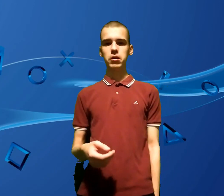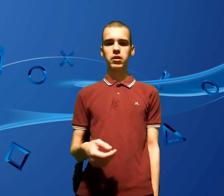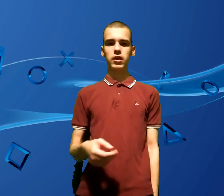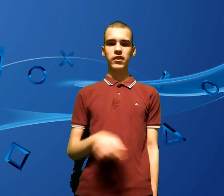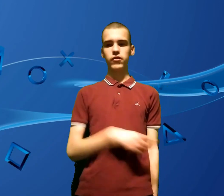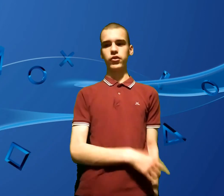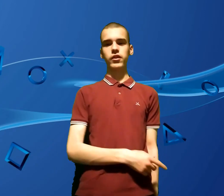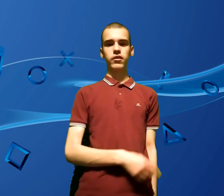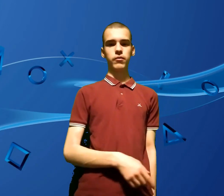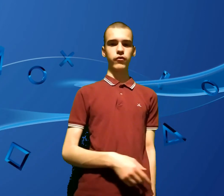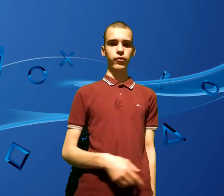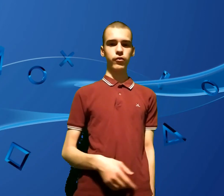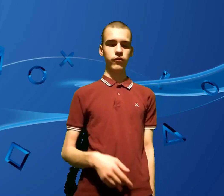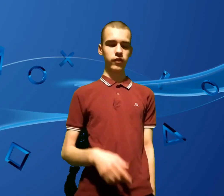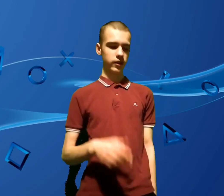but I never done that with Fallout New Vegas.